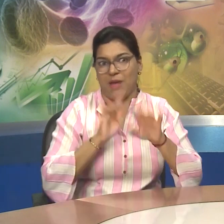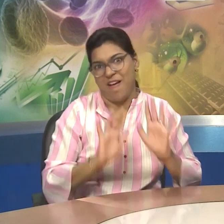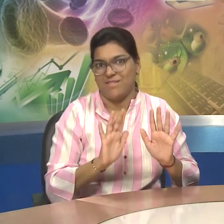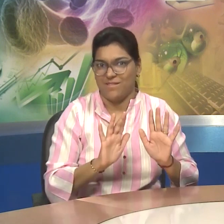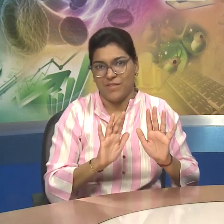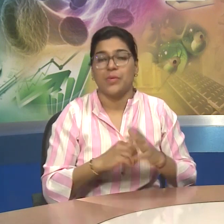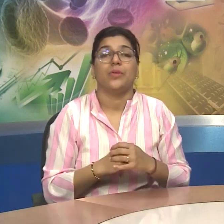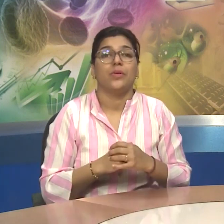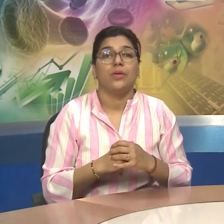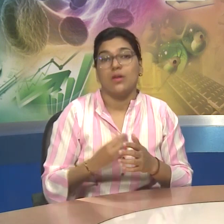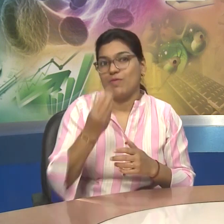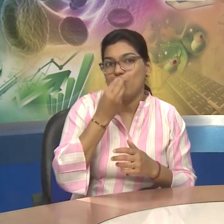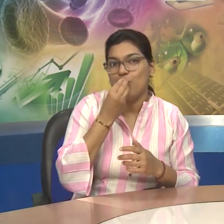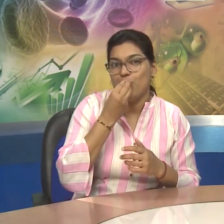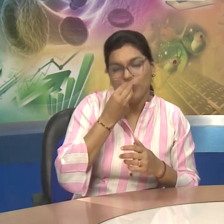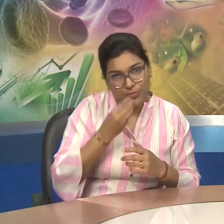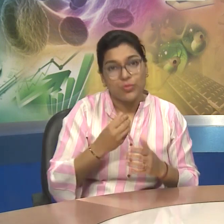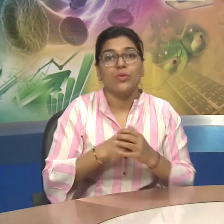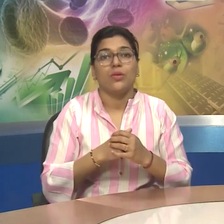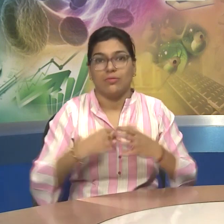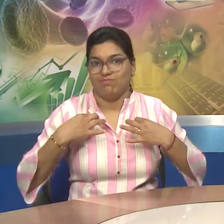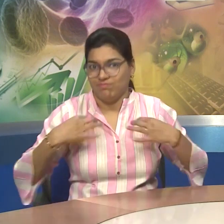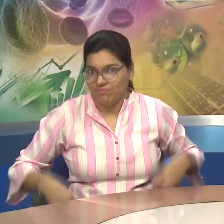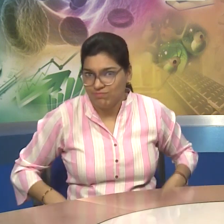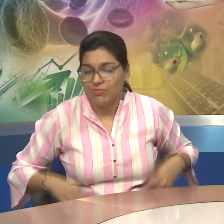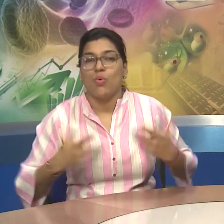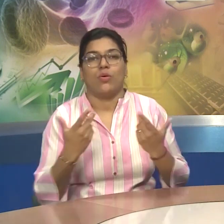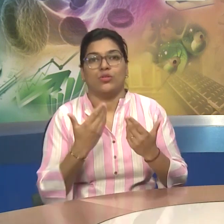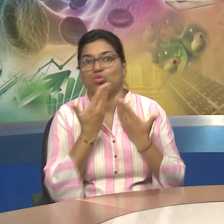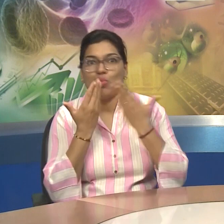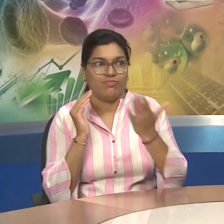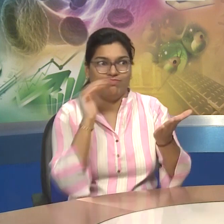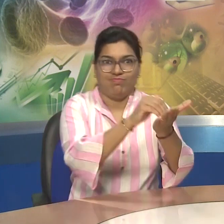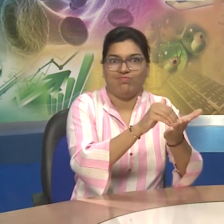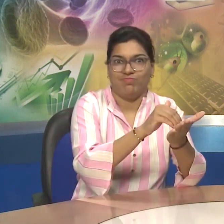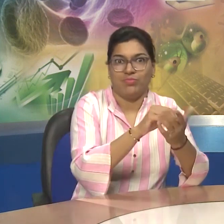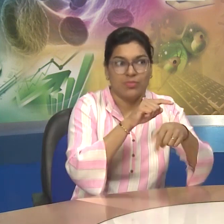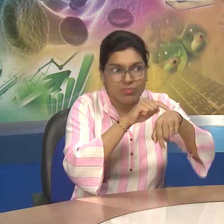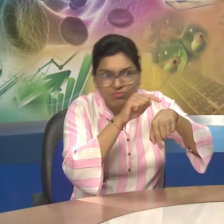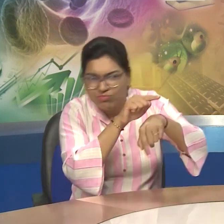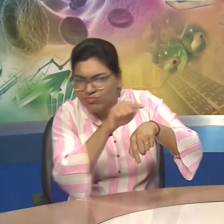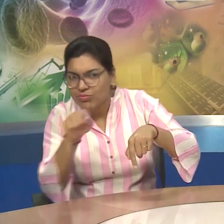Sleeping Bathing Eating Dressing And